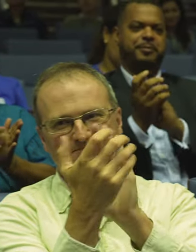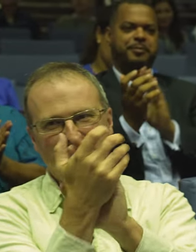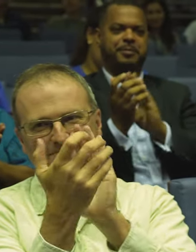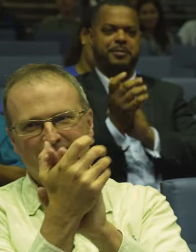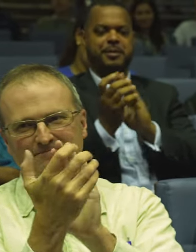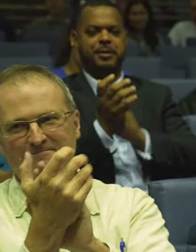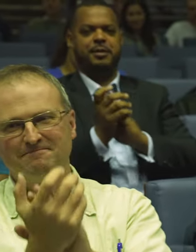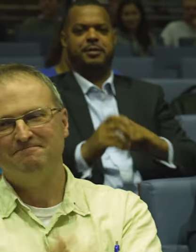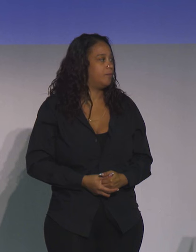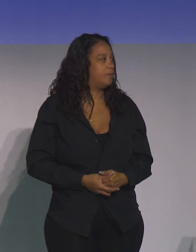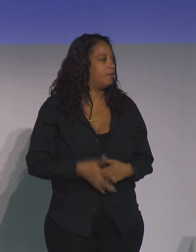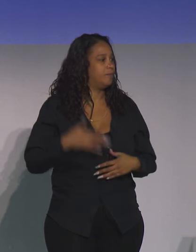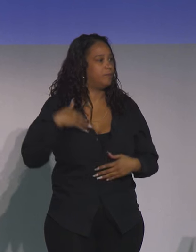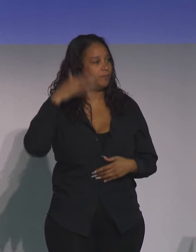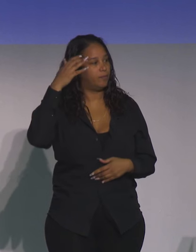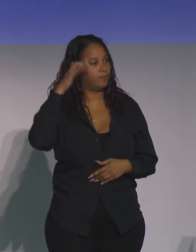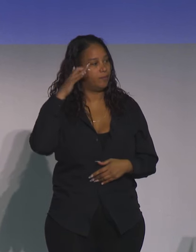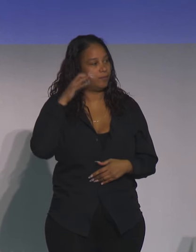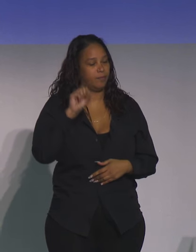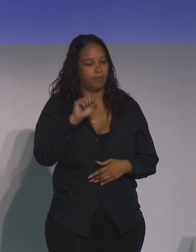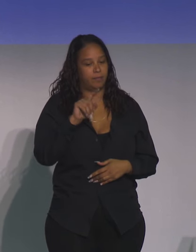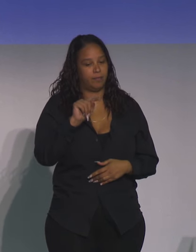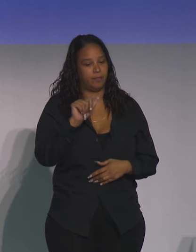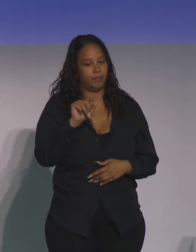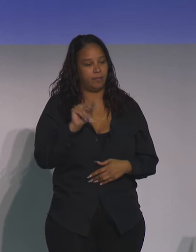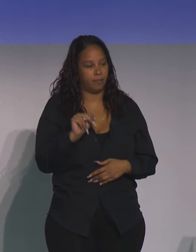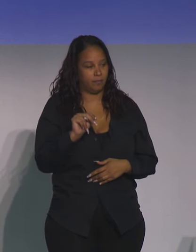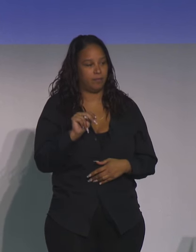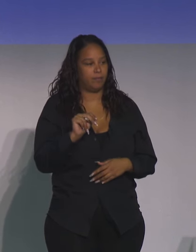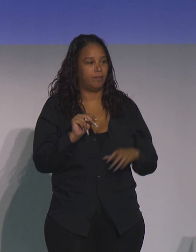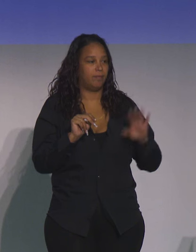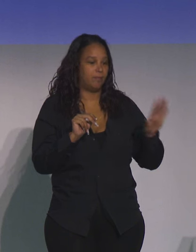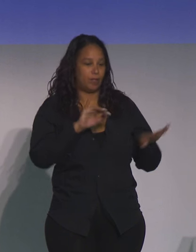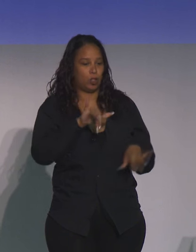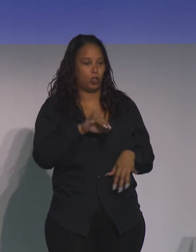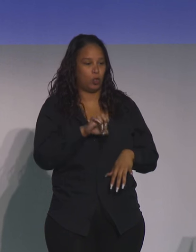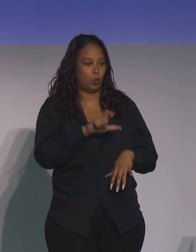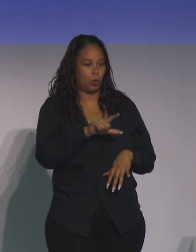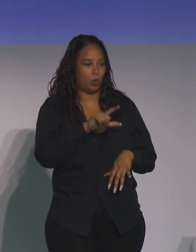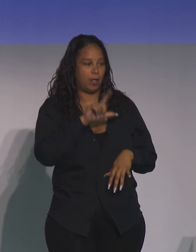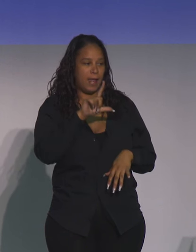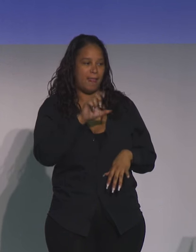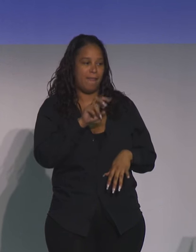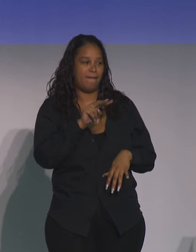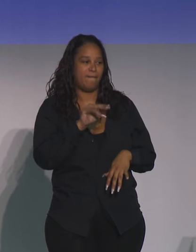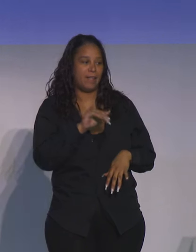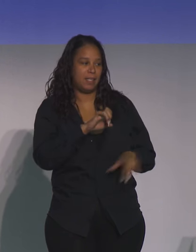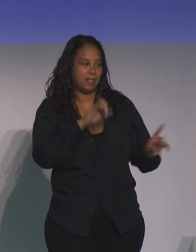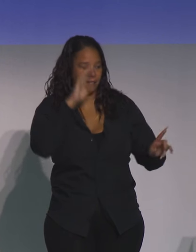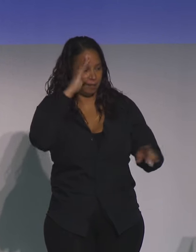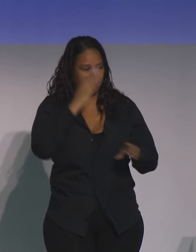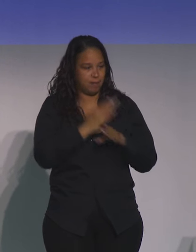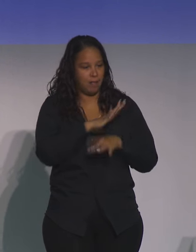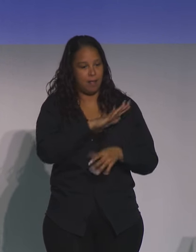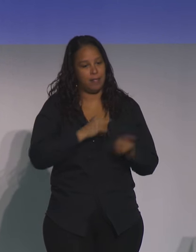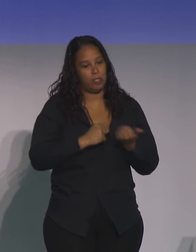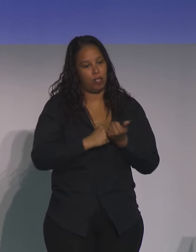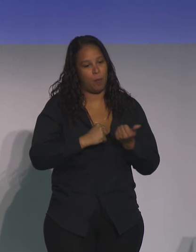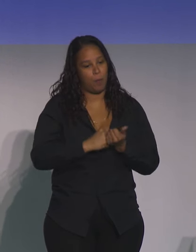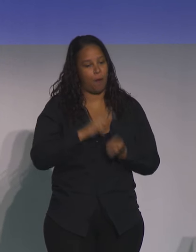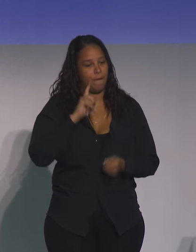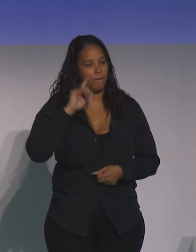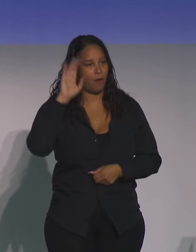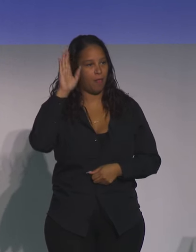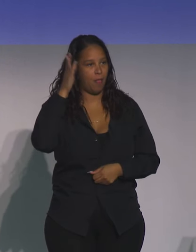My cousin, my cousin, Dan, who's Joel's son is here, grateful for him and his support of the lectureship.